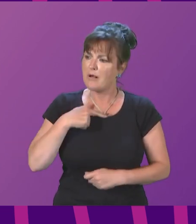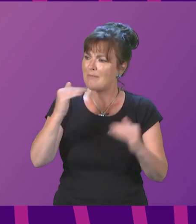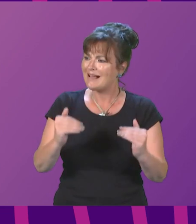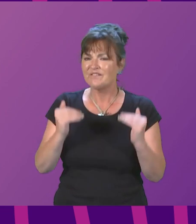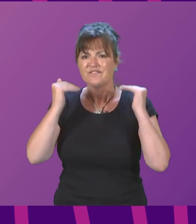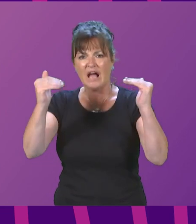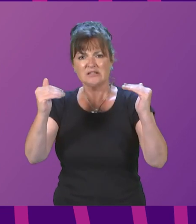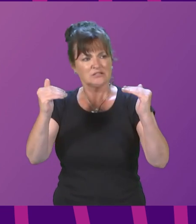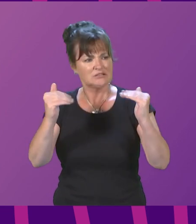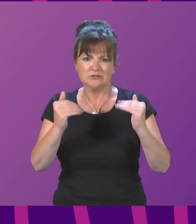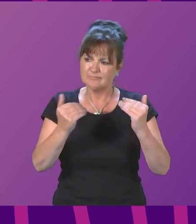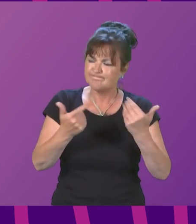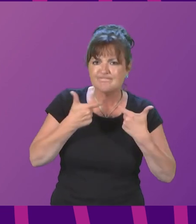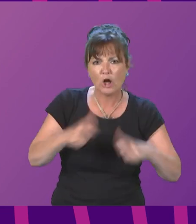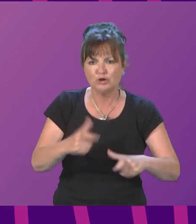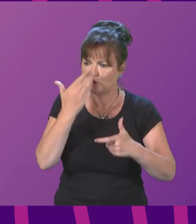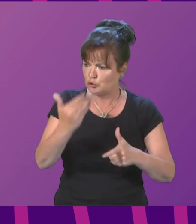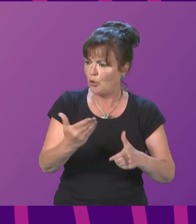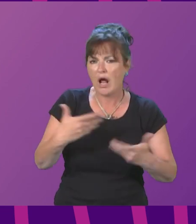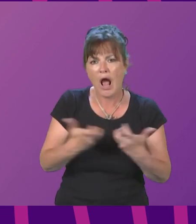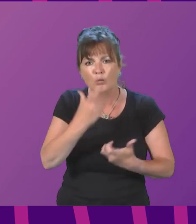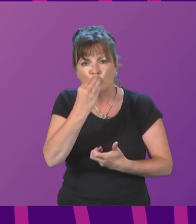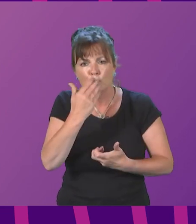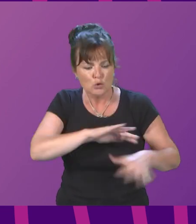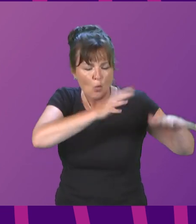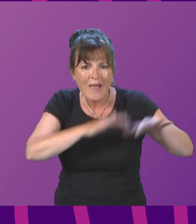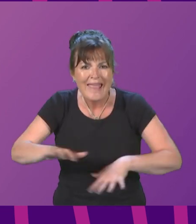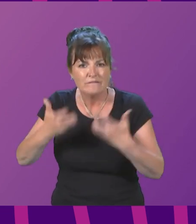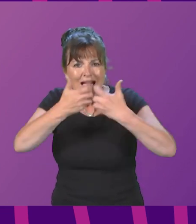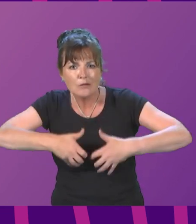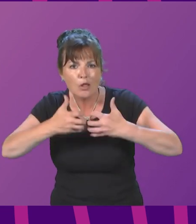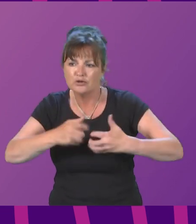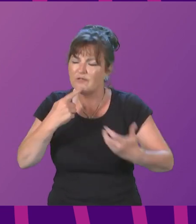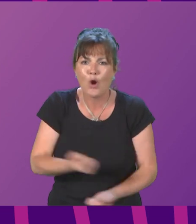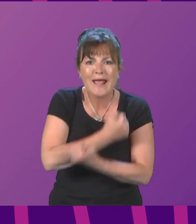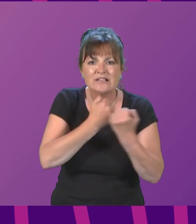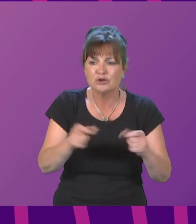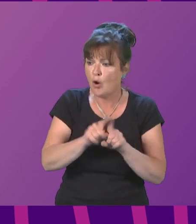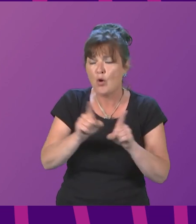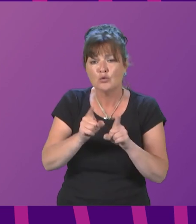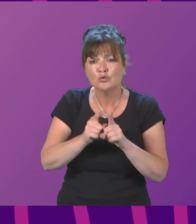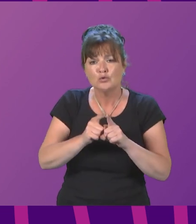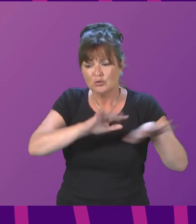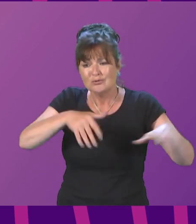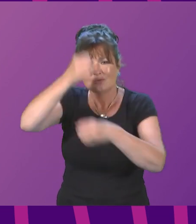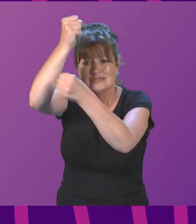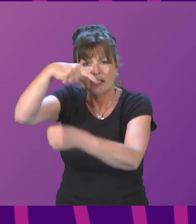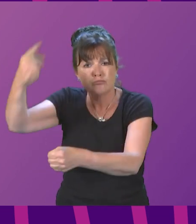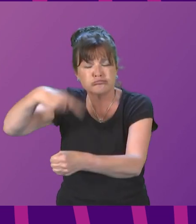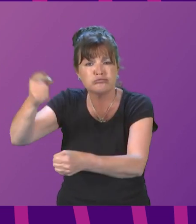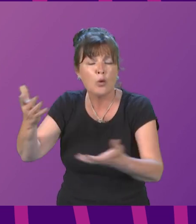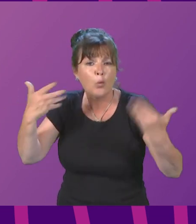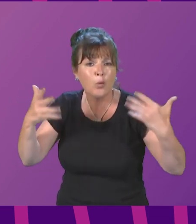wave and tidal technologies. We will set out plans for a further expansion in onshore wind capacity as we also support the massive